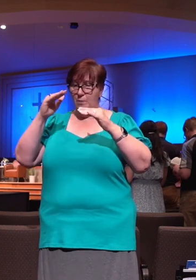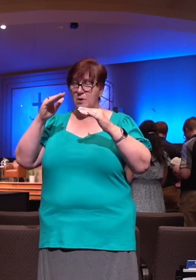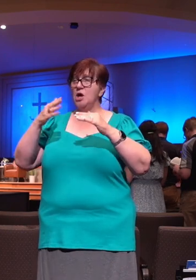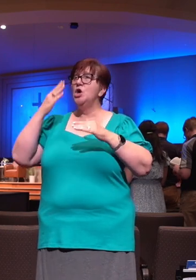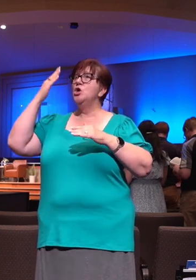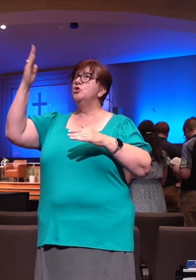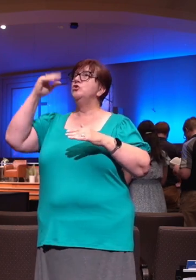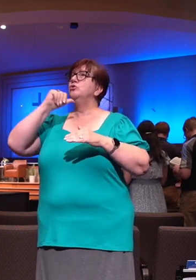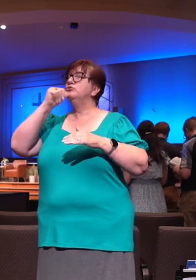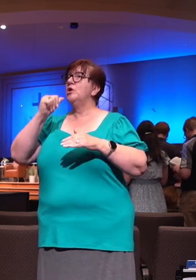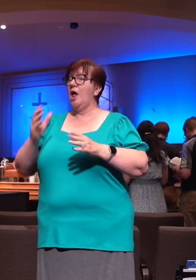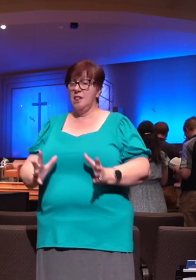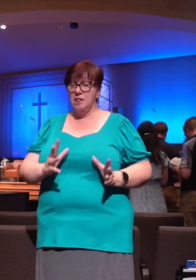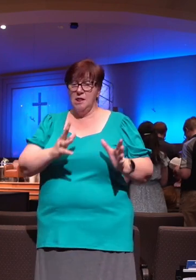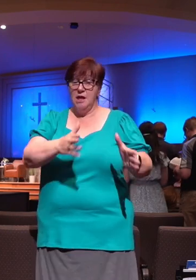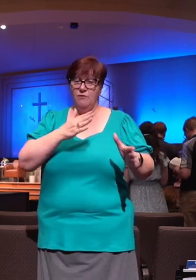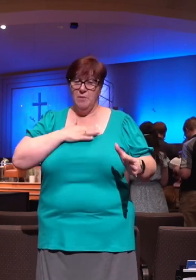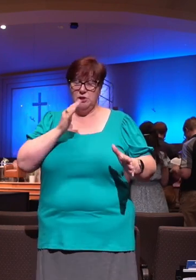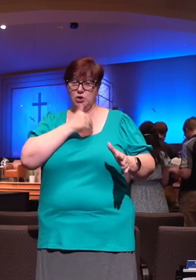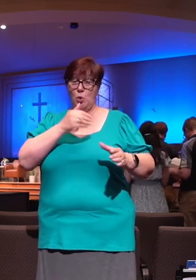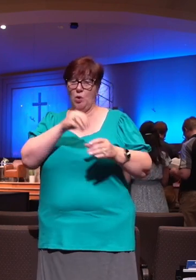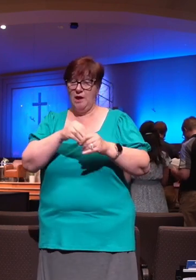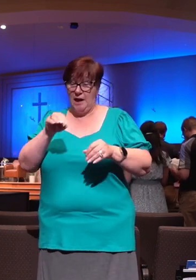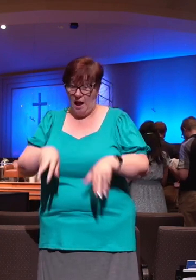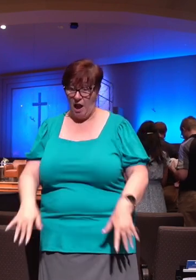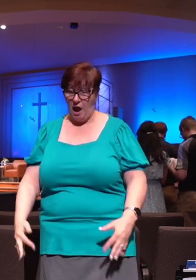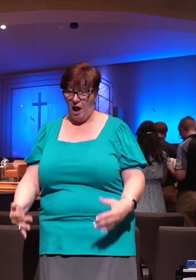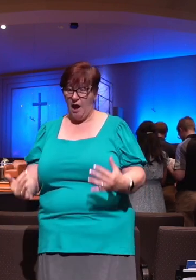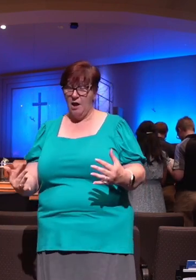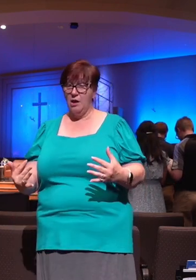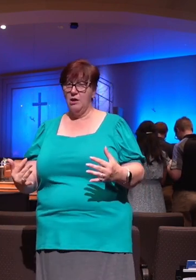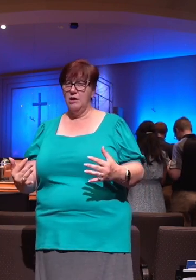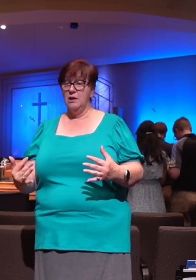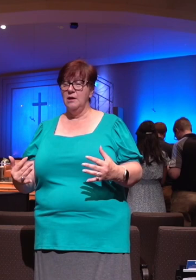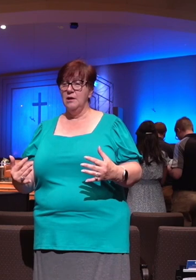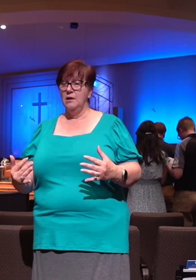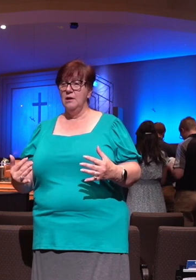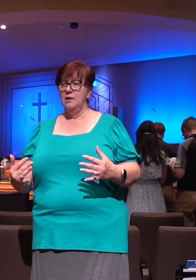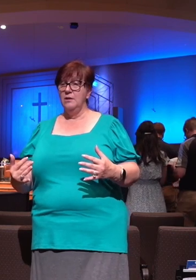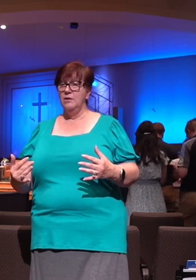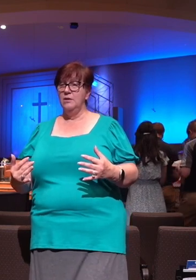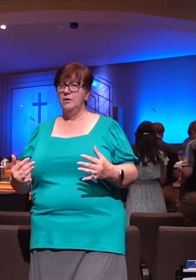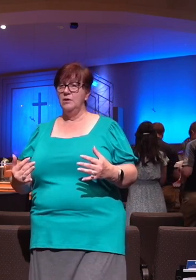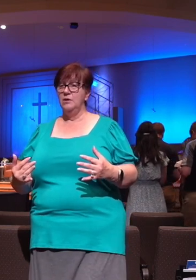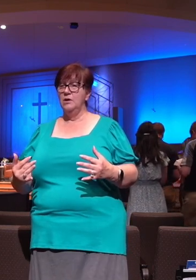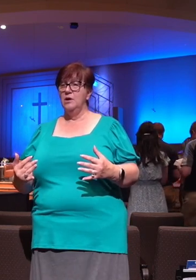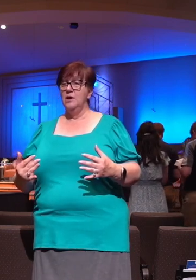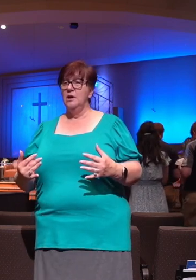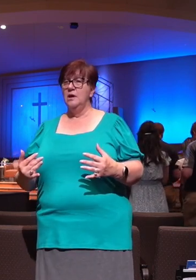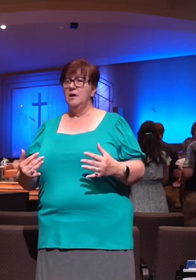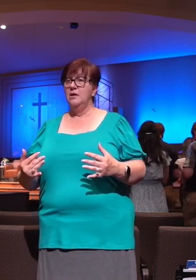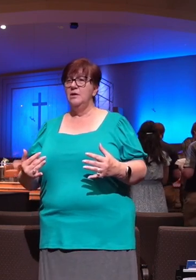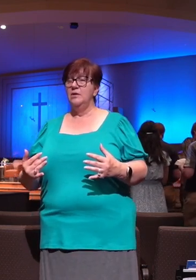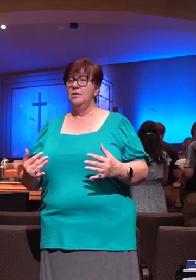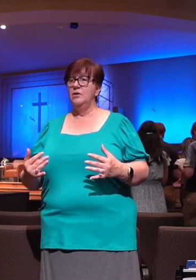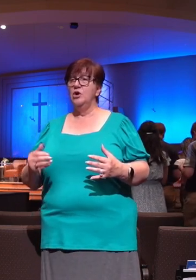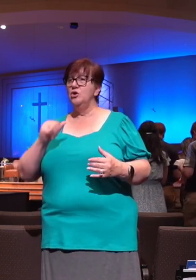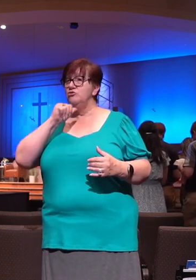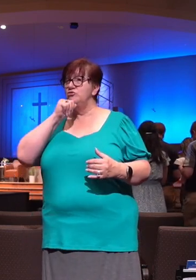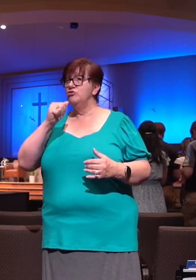shalt suffer thine holy one to see corruption. Thou wilt show me the